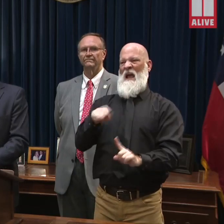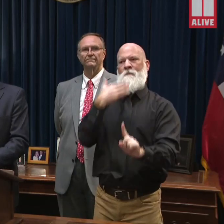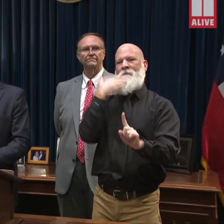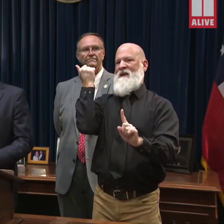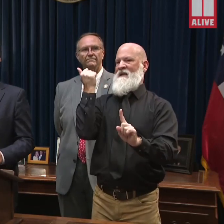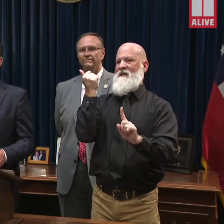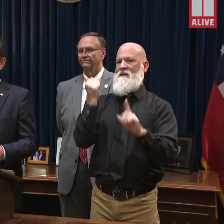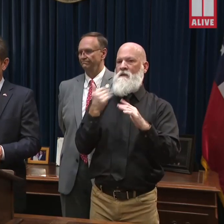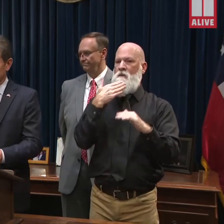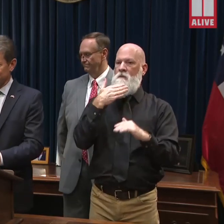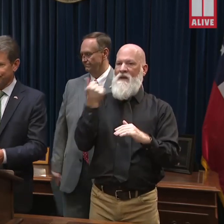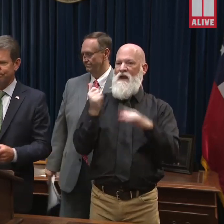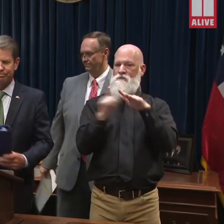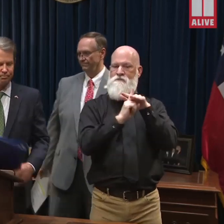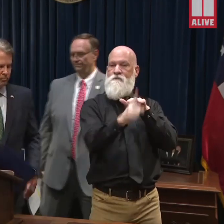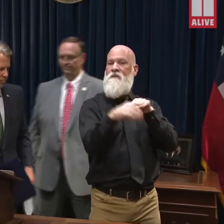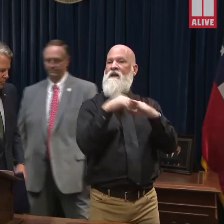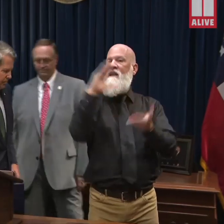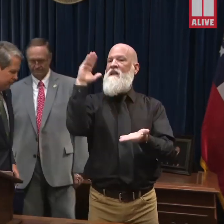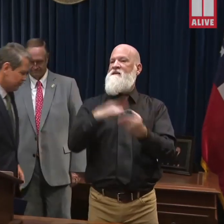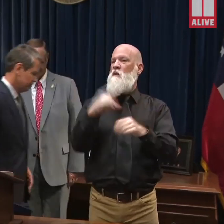All right. Thank you very much.